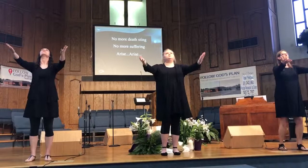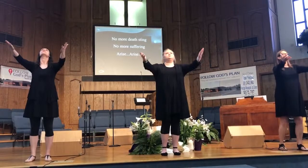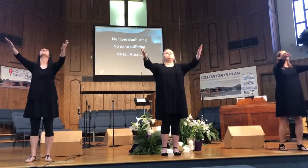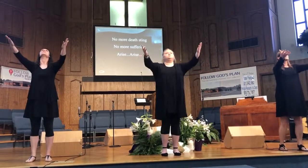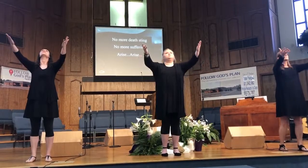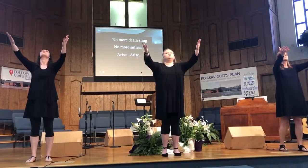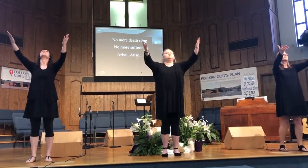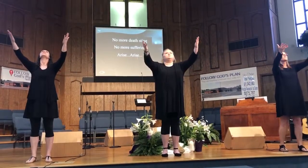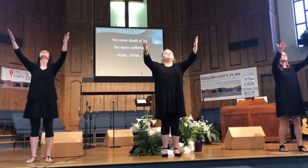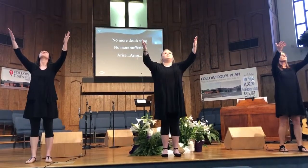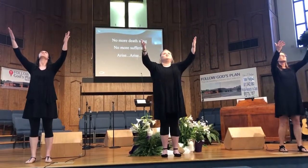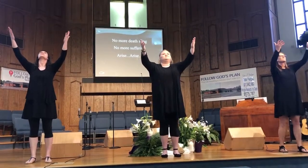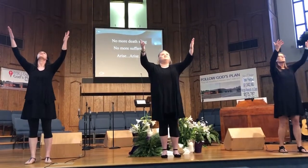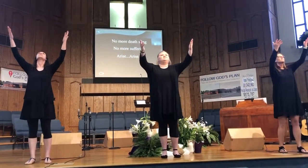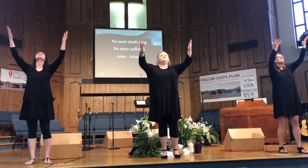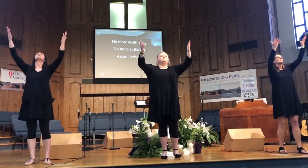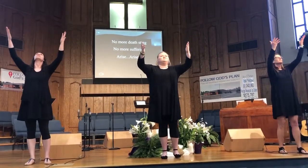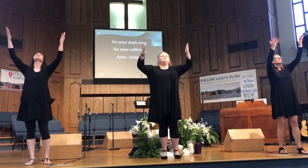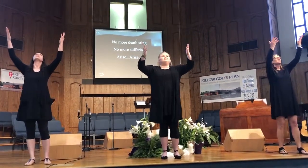Parade!